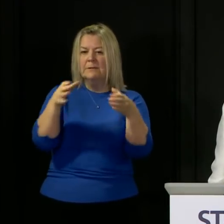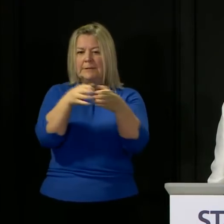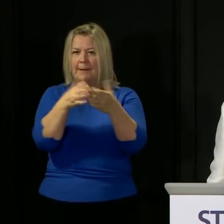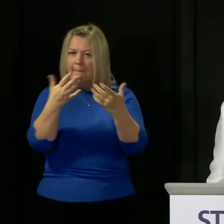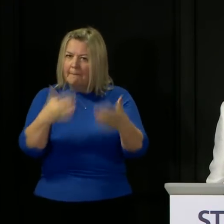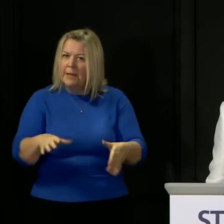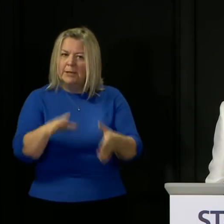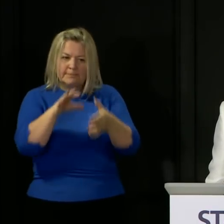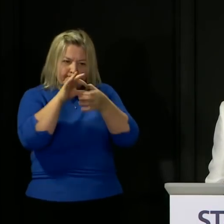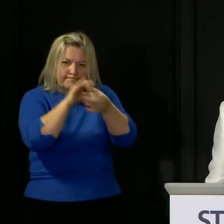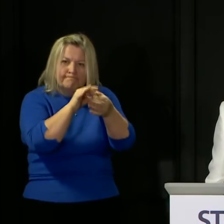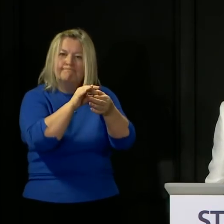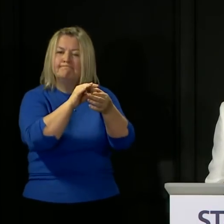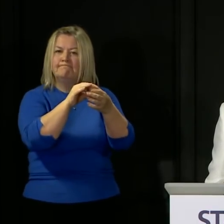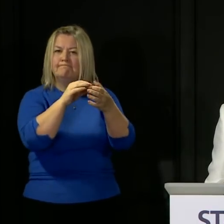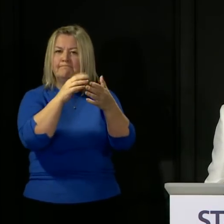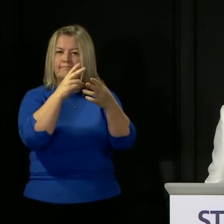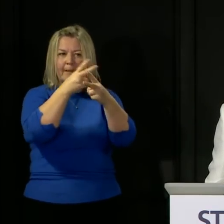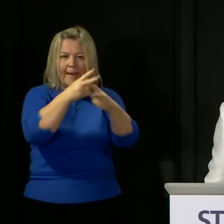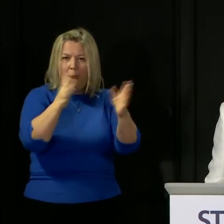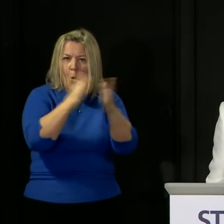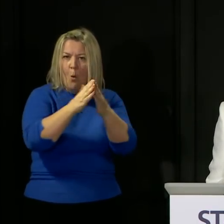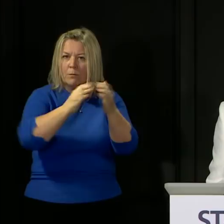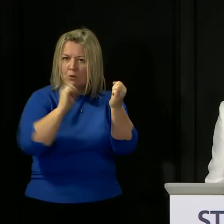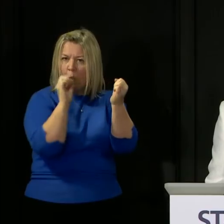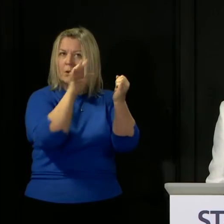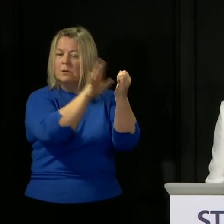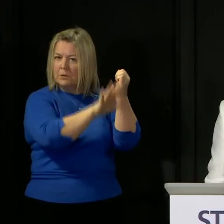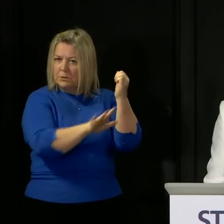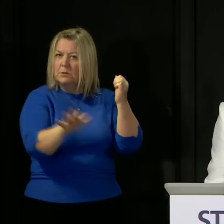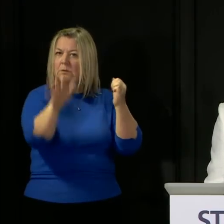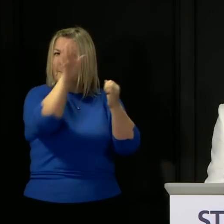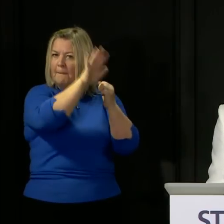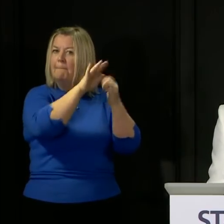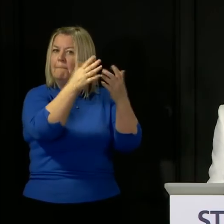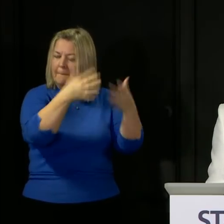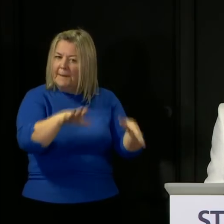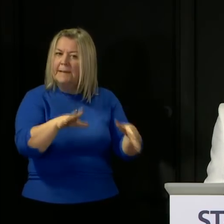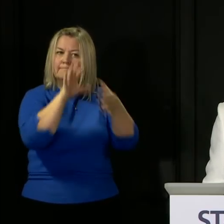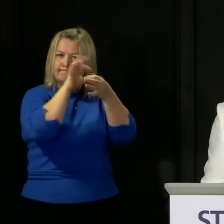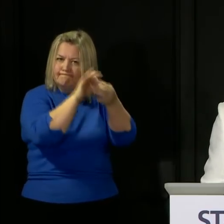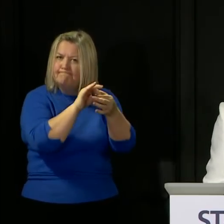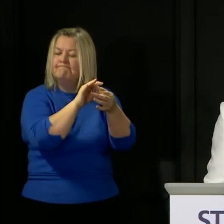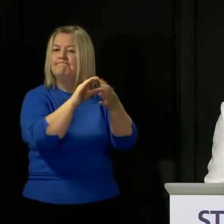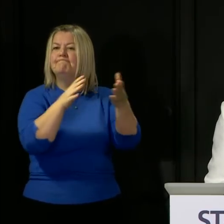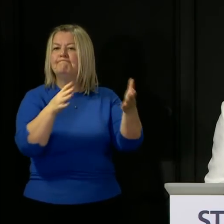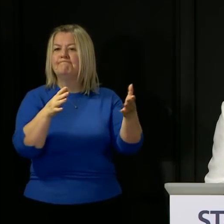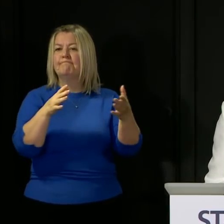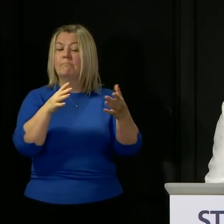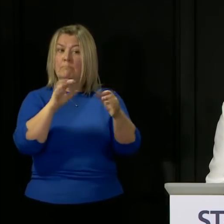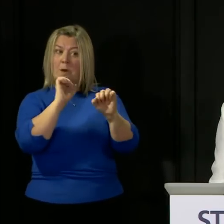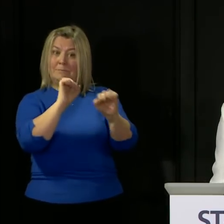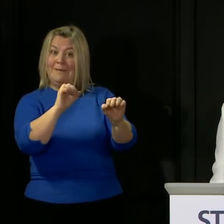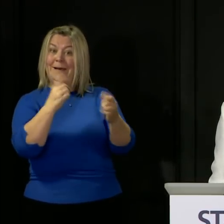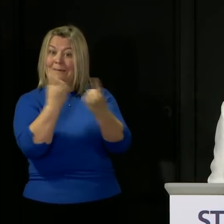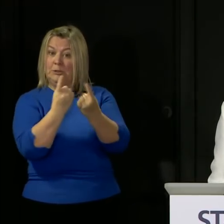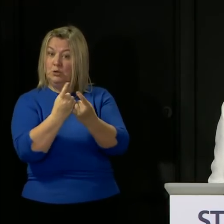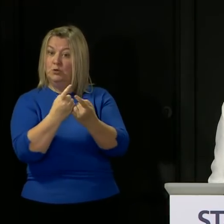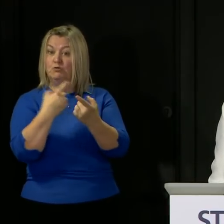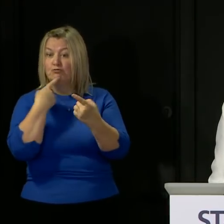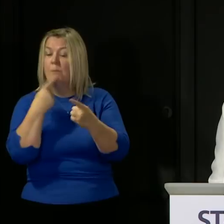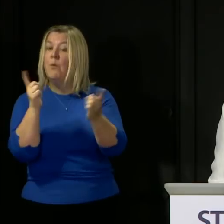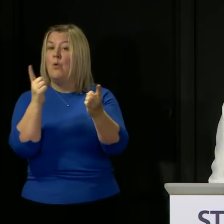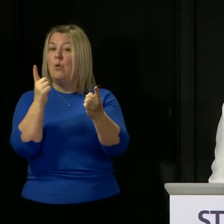in the specific case that you refer to make sure that the issues of reporting and transparency are part of the